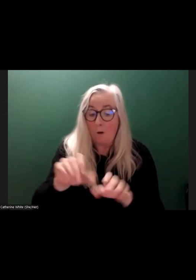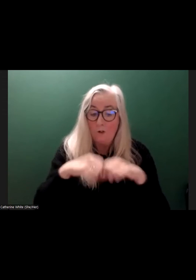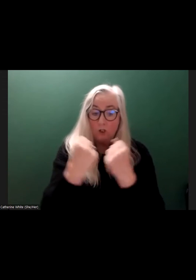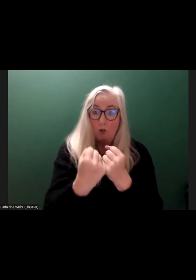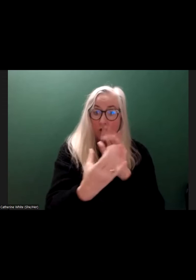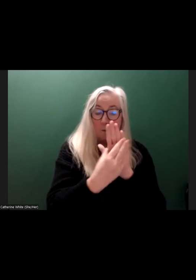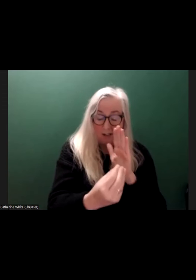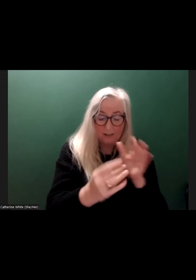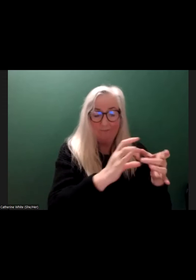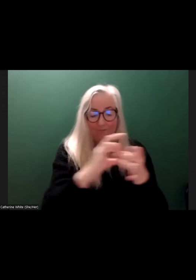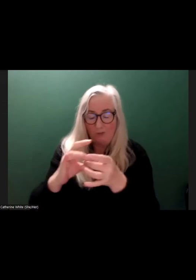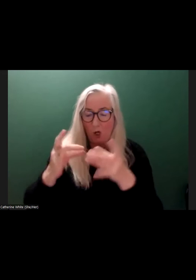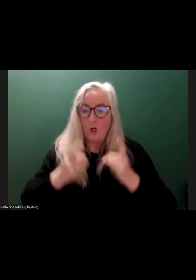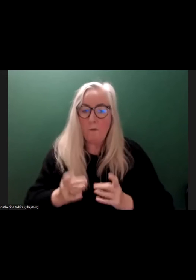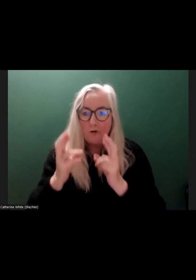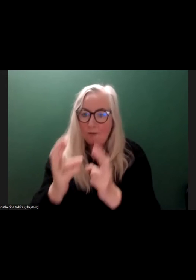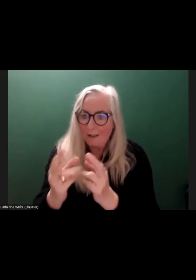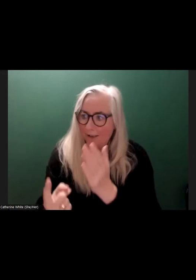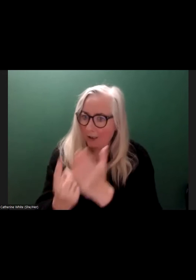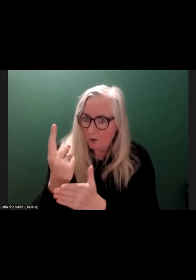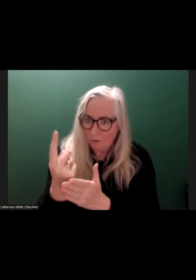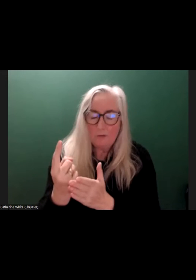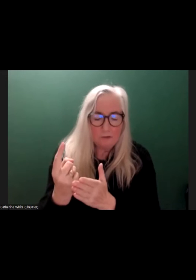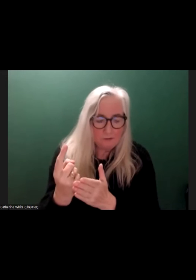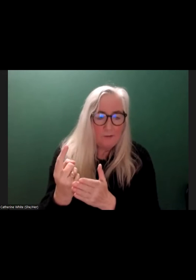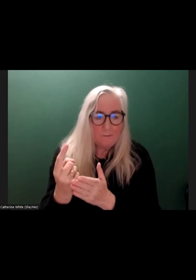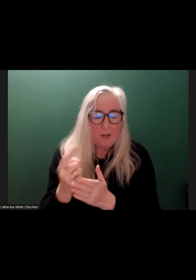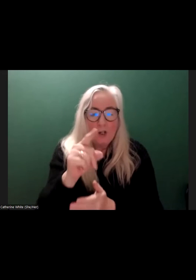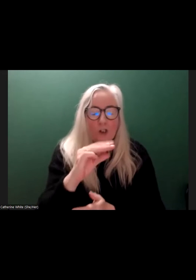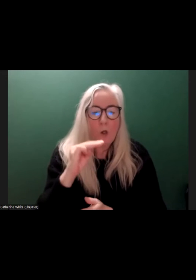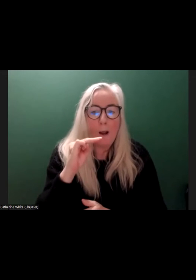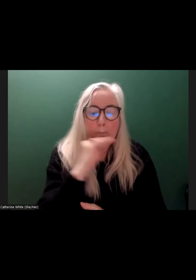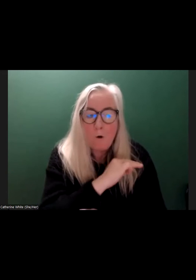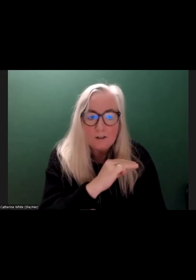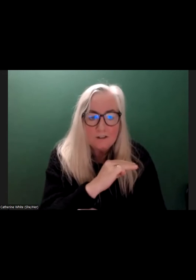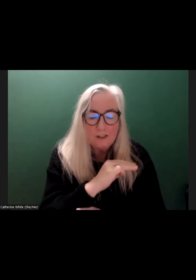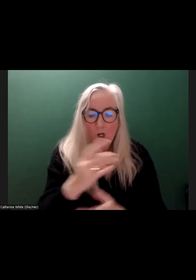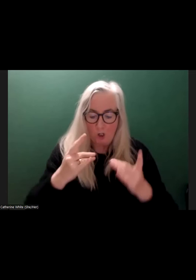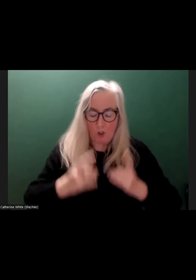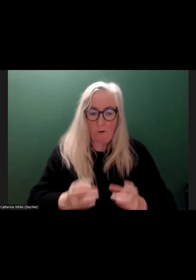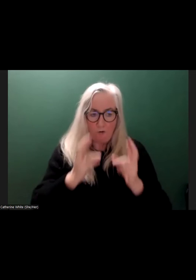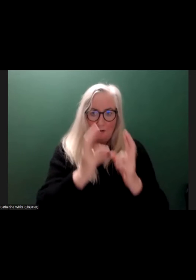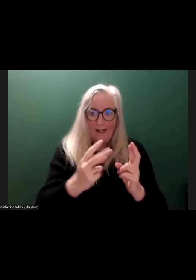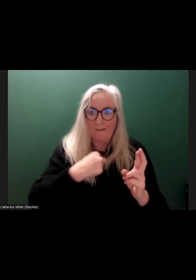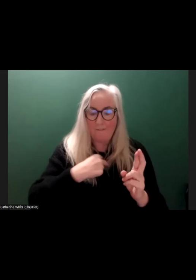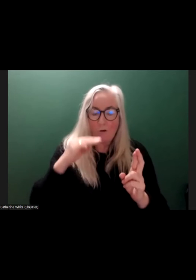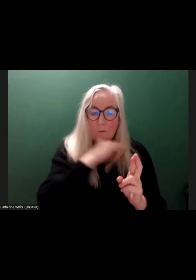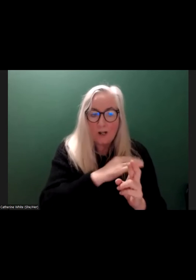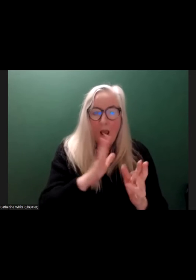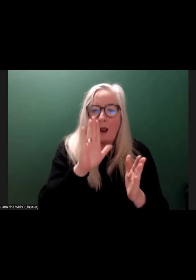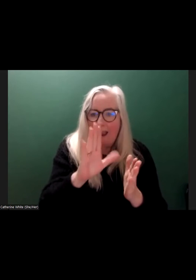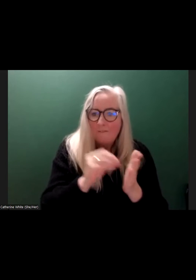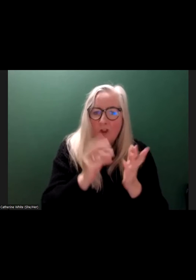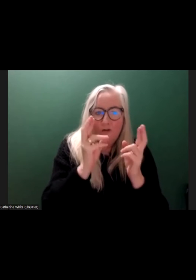comes the human rights issues. What I think what's really important is, you know, human rights are very important, you have to have rights to make